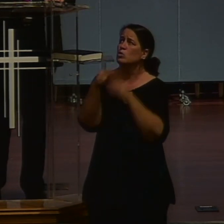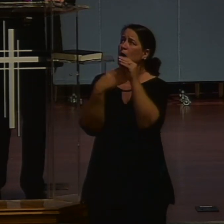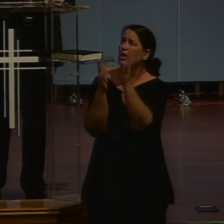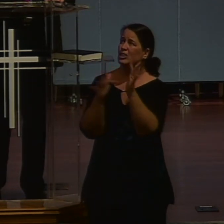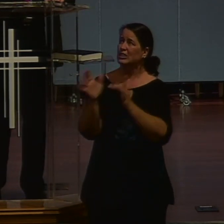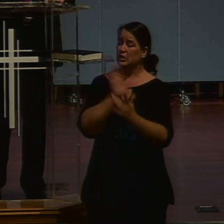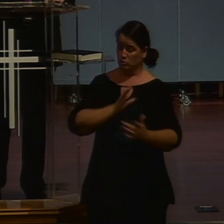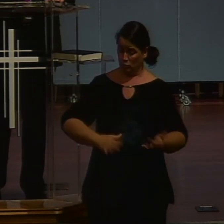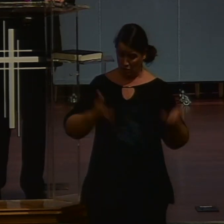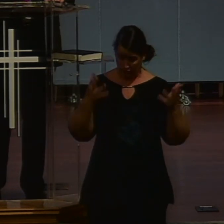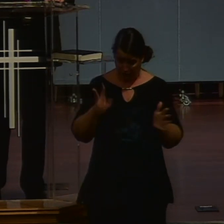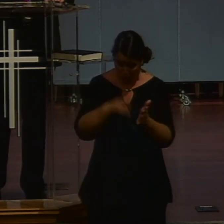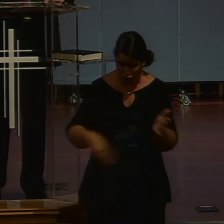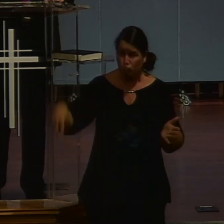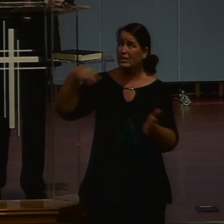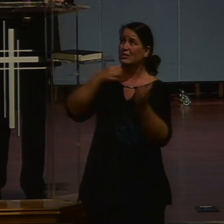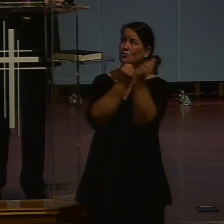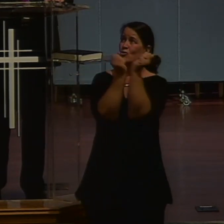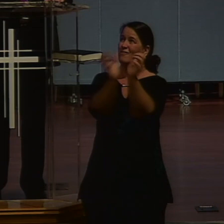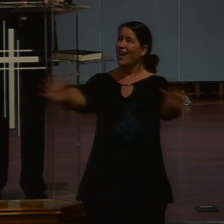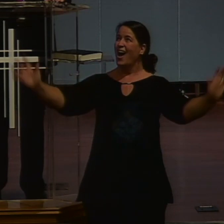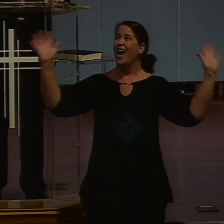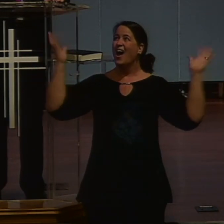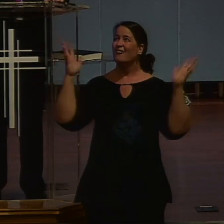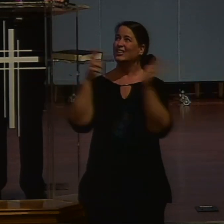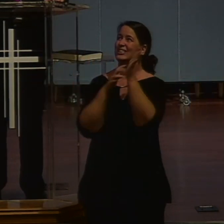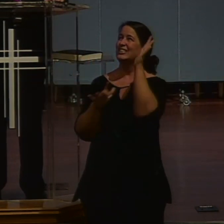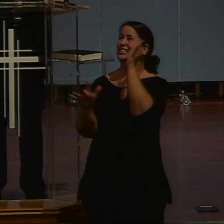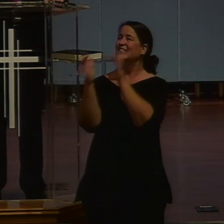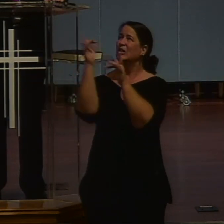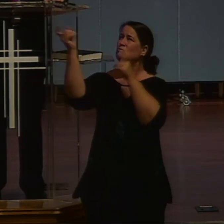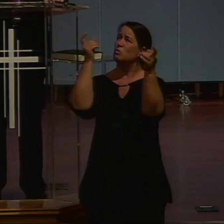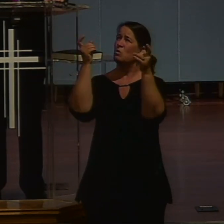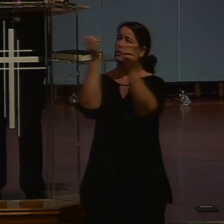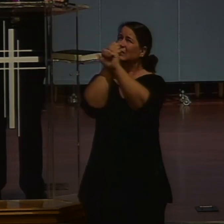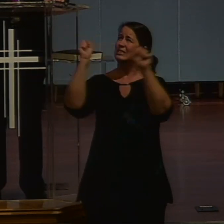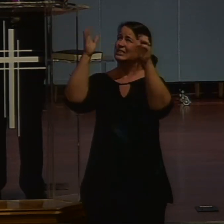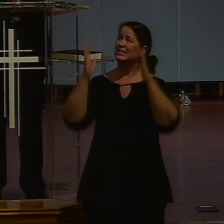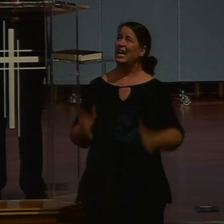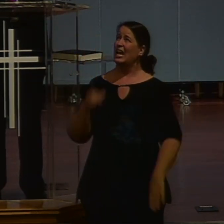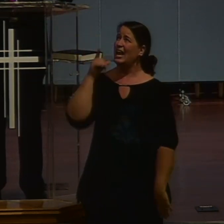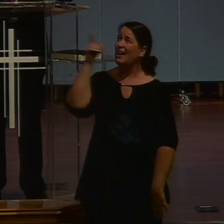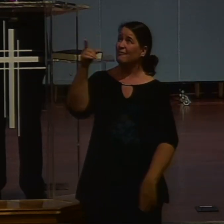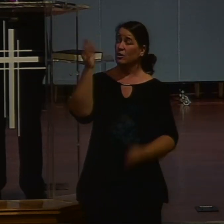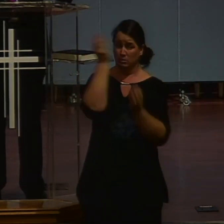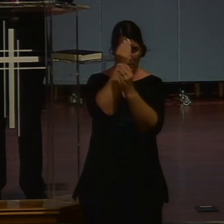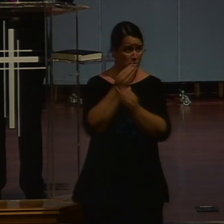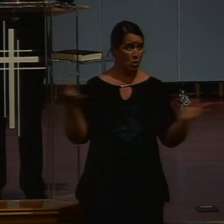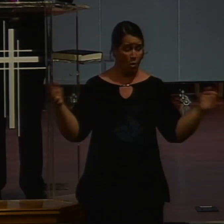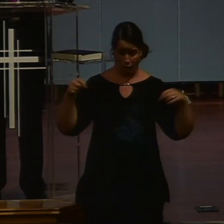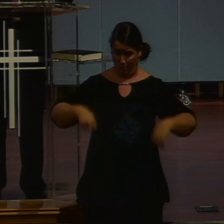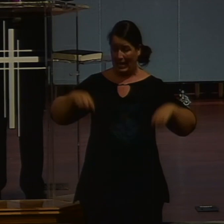Christ, our risen, our crucified and risen Lord and Savior, our ruling and reigning Lord and Savior, will be made known from